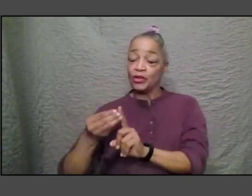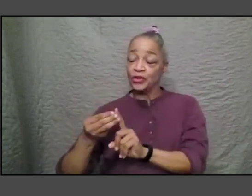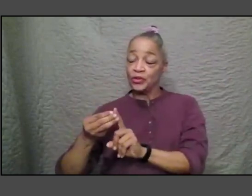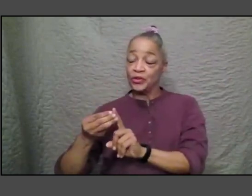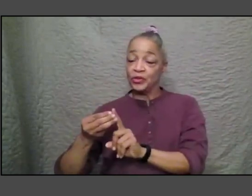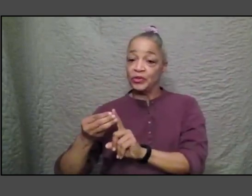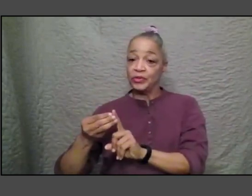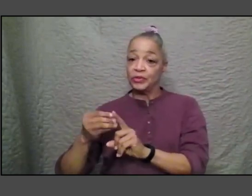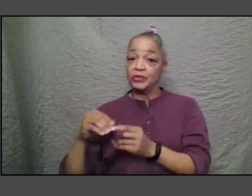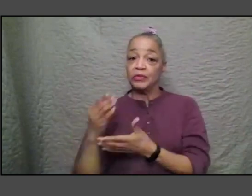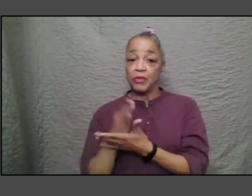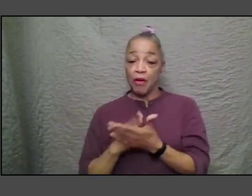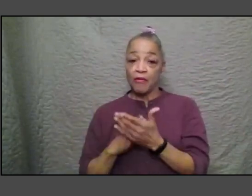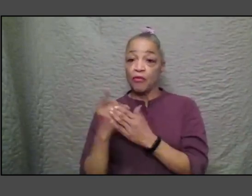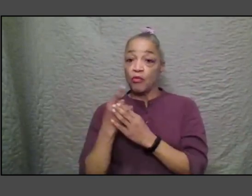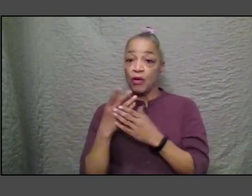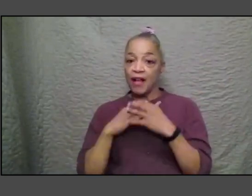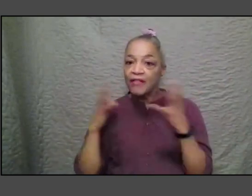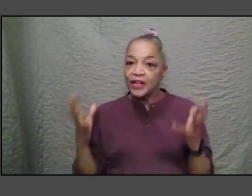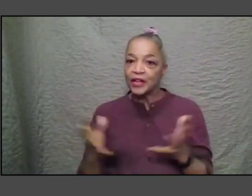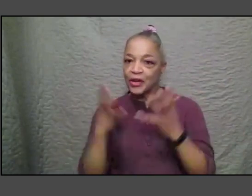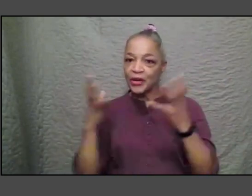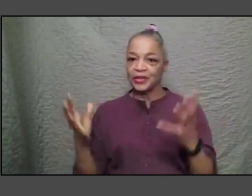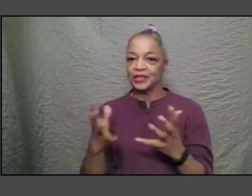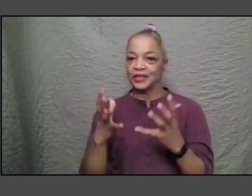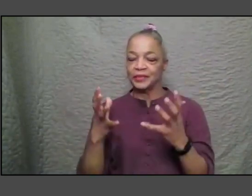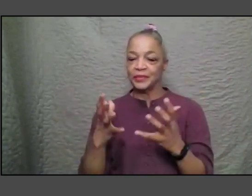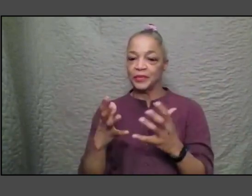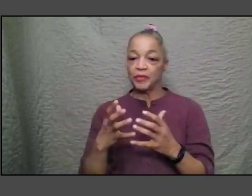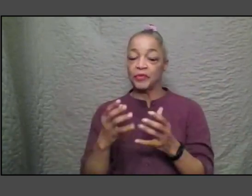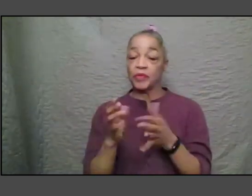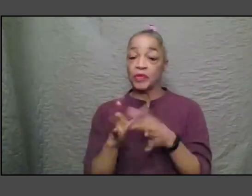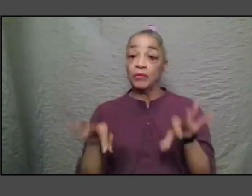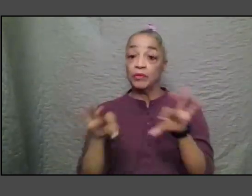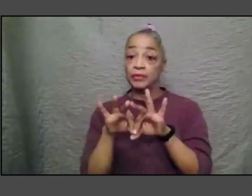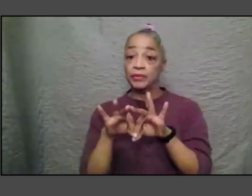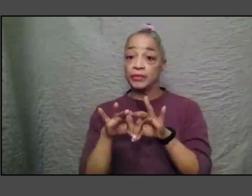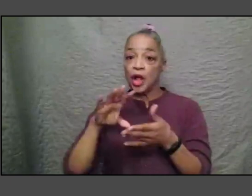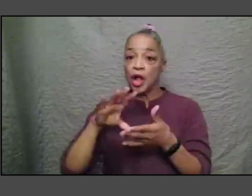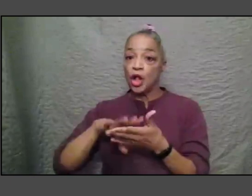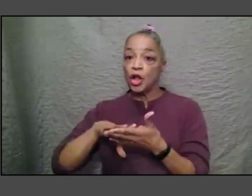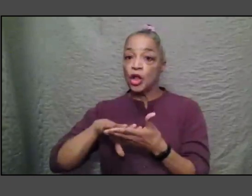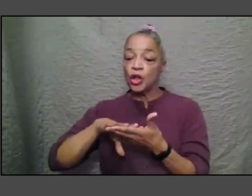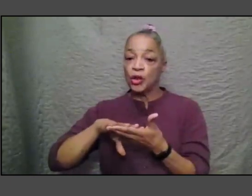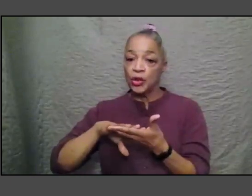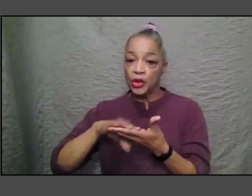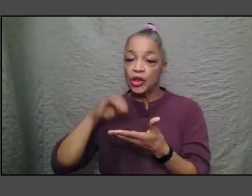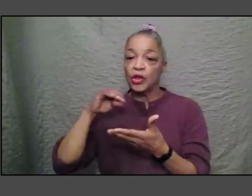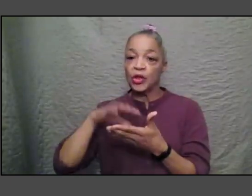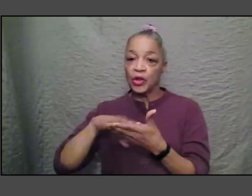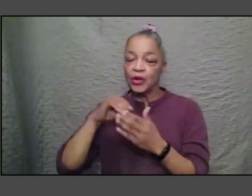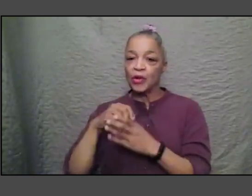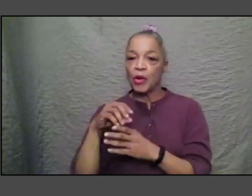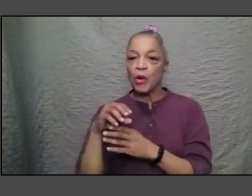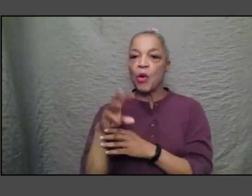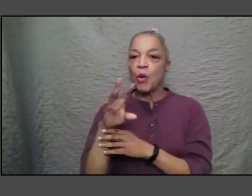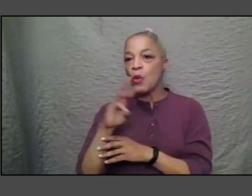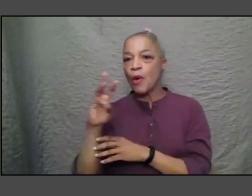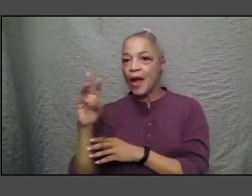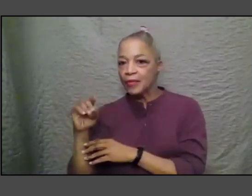always encouraged is that one learn there are a lot of on on the web work that helps you understand how preserve old photographs